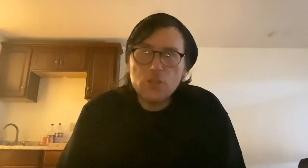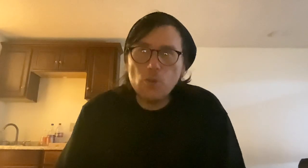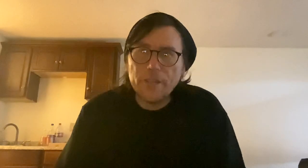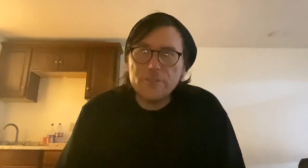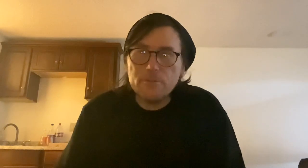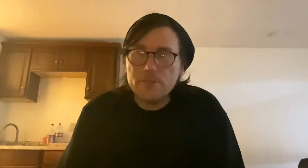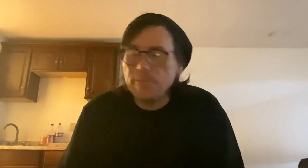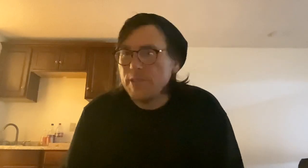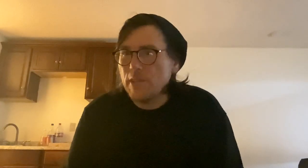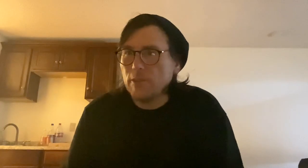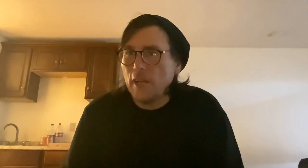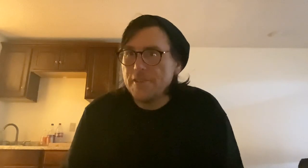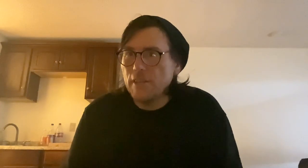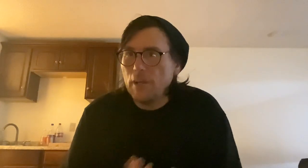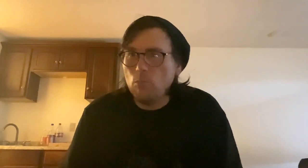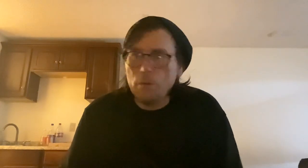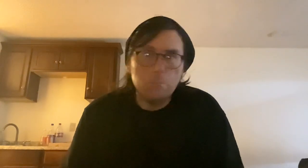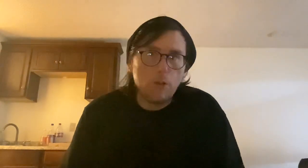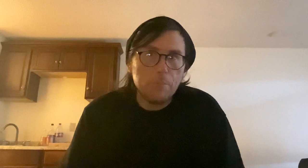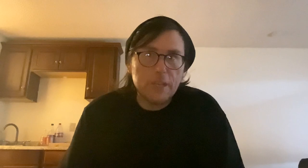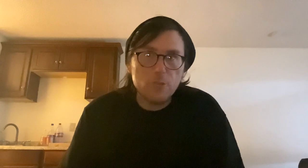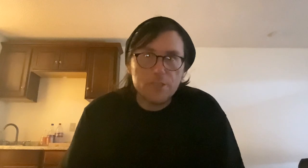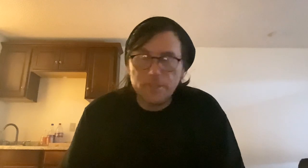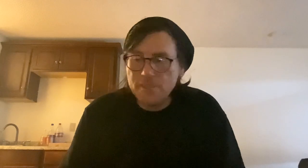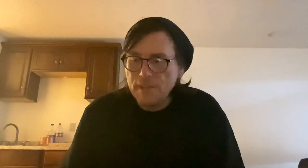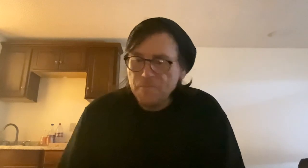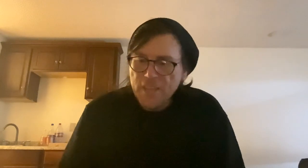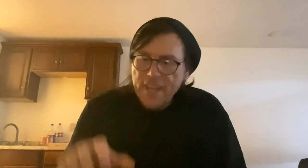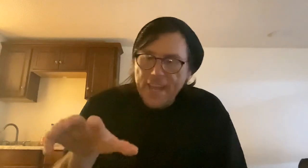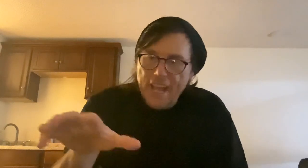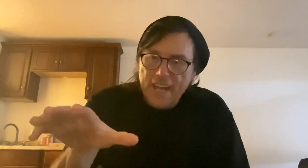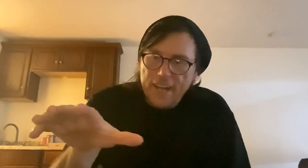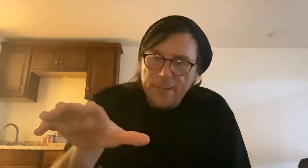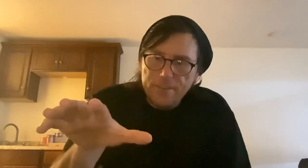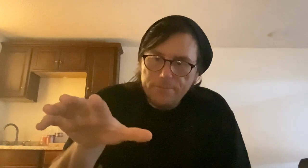showing it to some of his other clientele that would probably be interested in this. And, um,